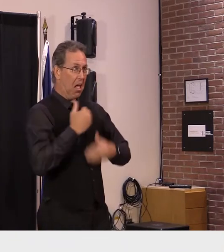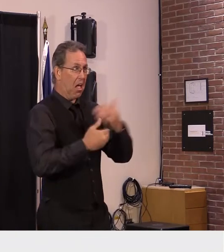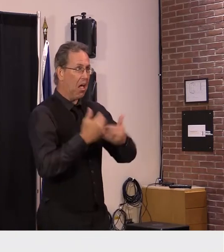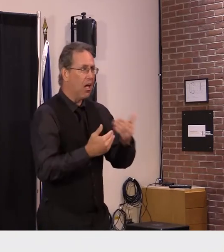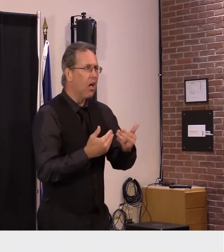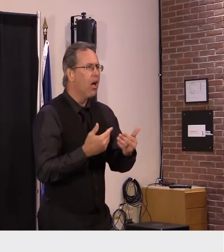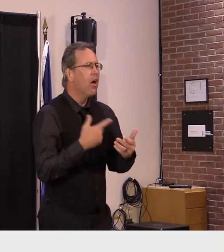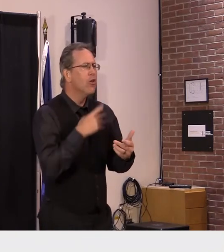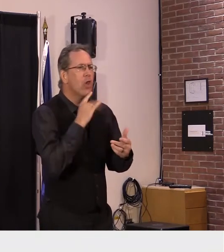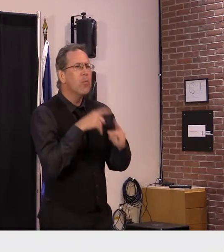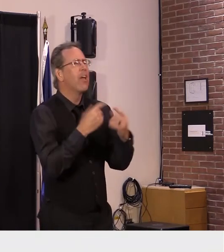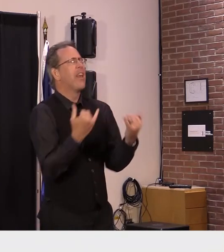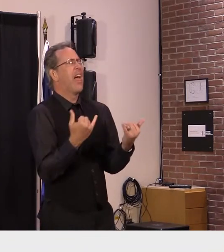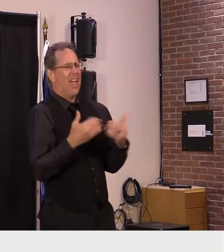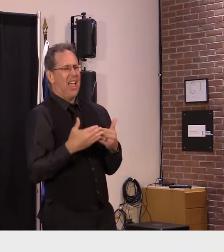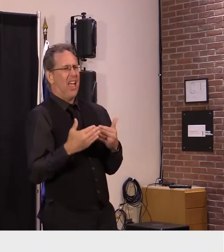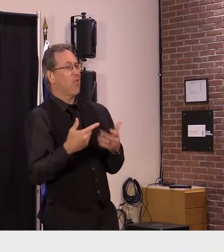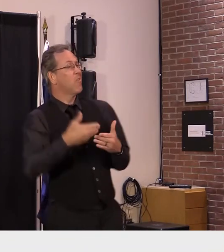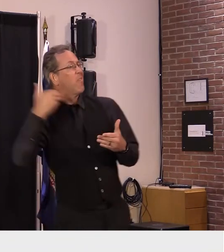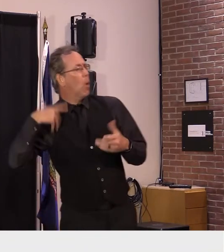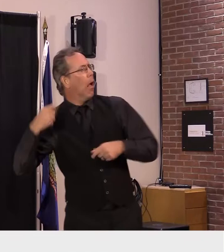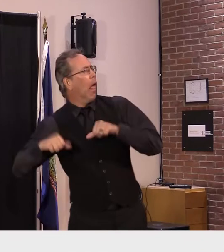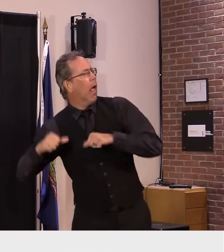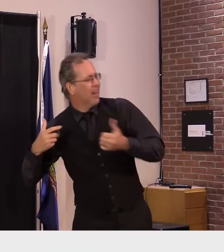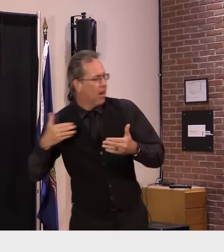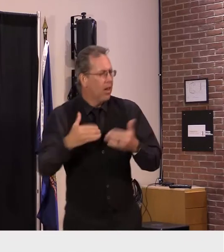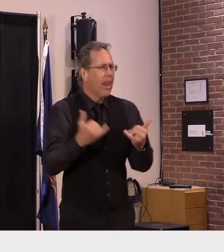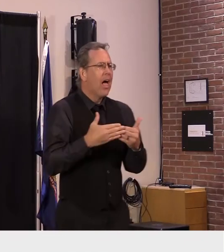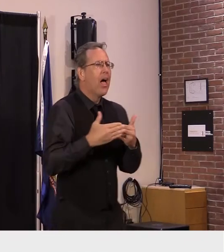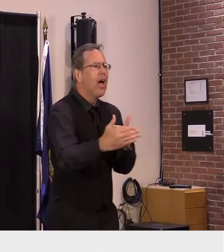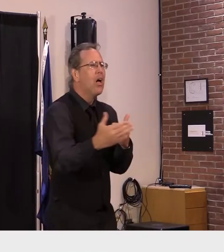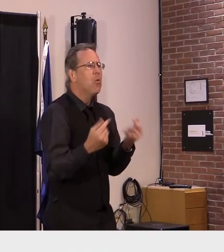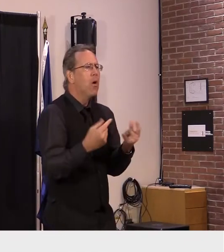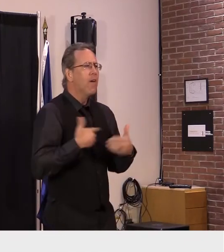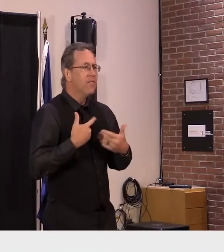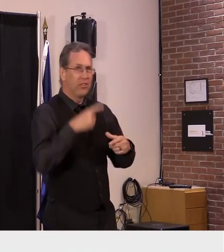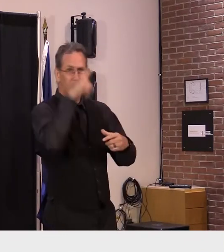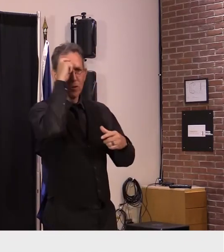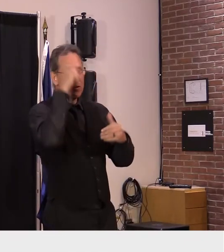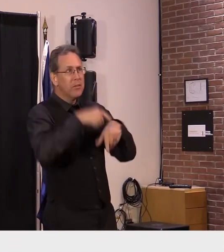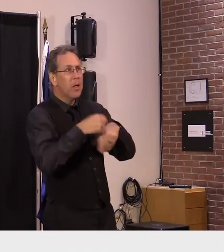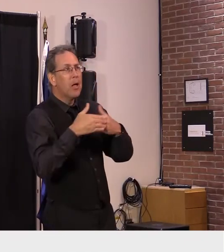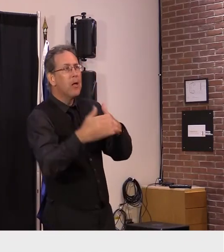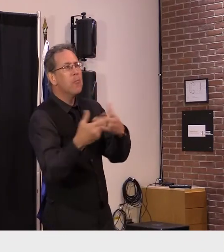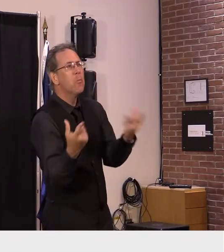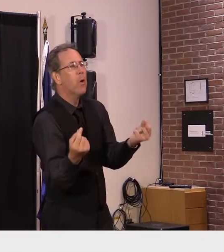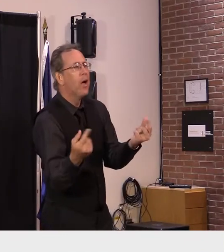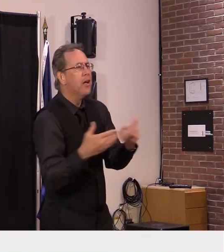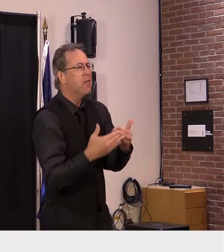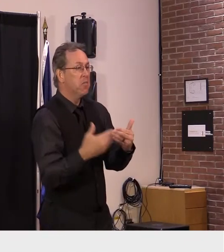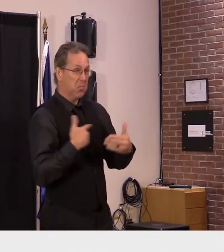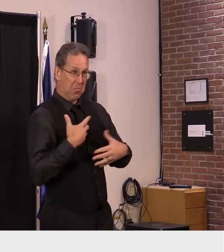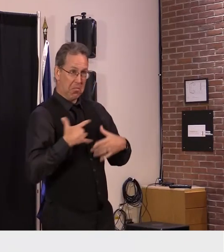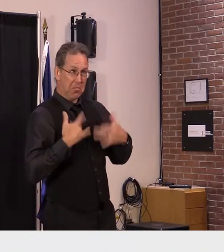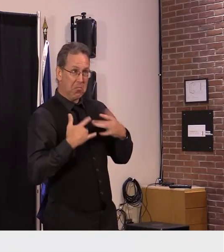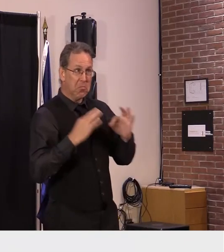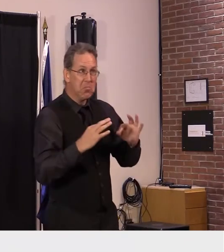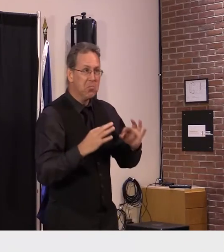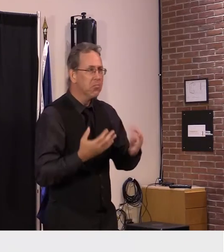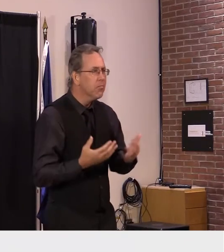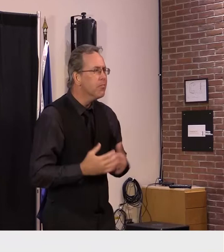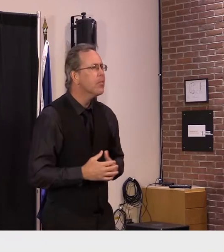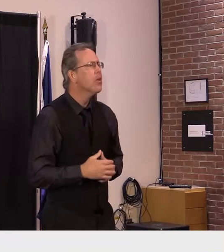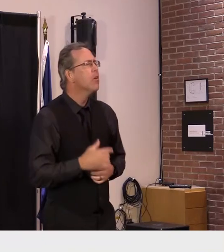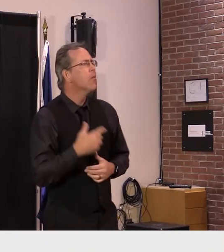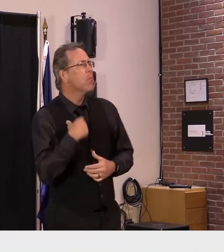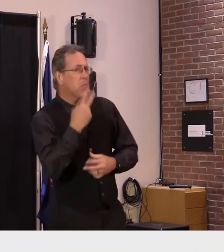right now uh and through the summer i i think that's the a low level of risk at this point we're seeing our numbers drop uh the